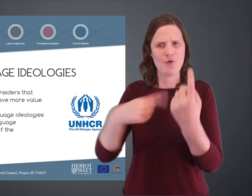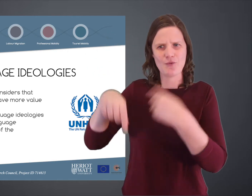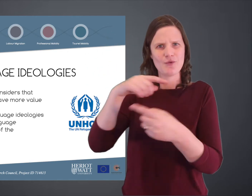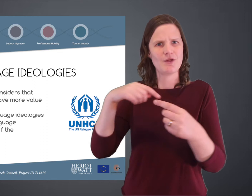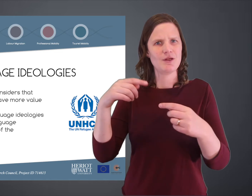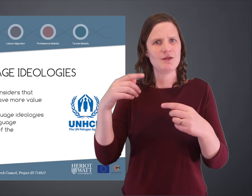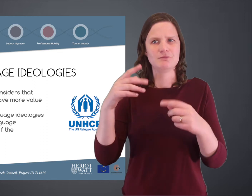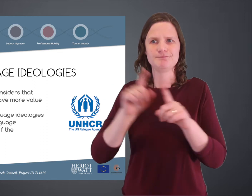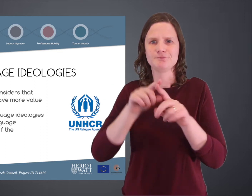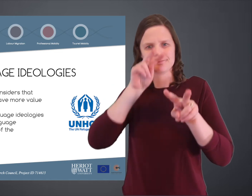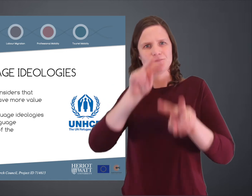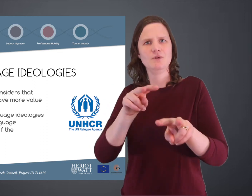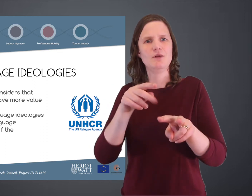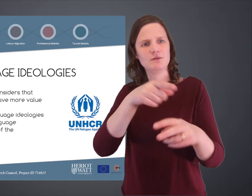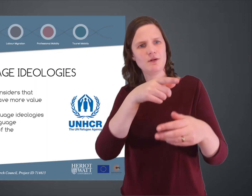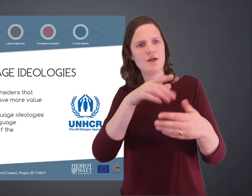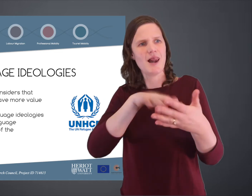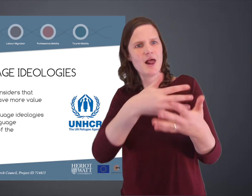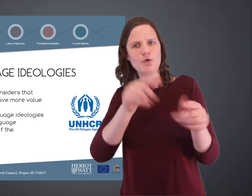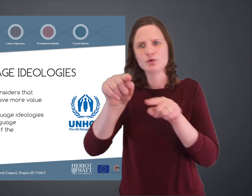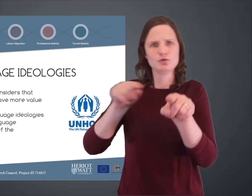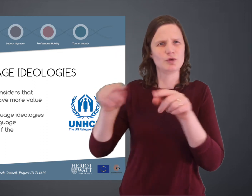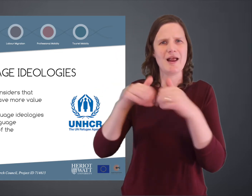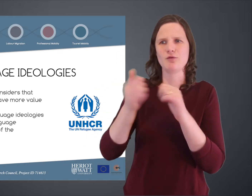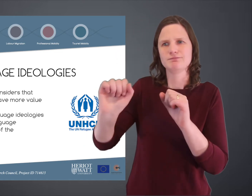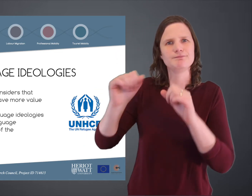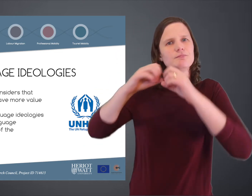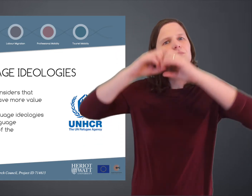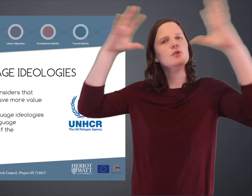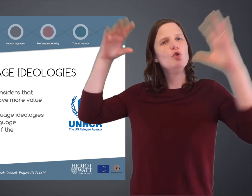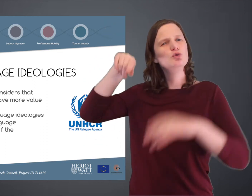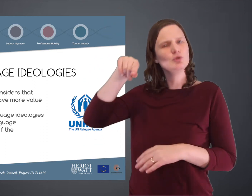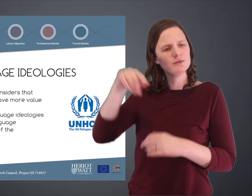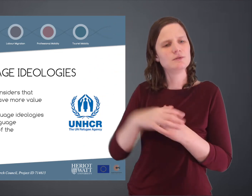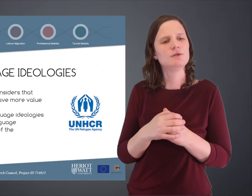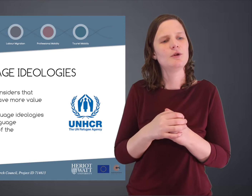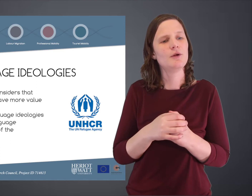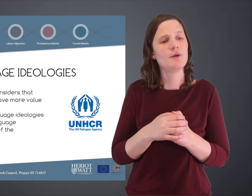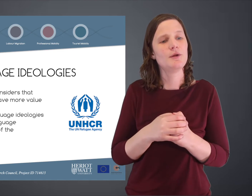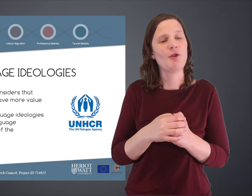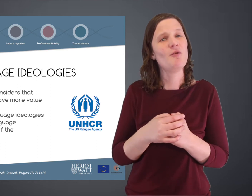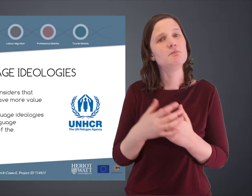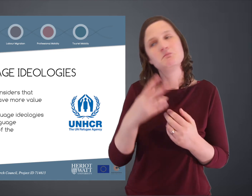too. And I was interested in how the deaf refugees viewed these different languages, what their ideologies were.